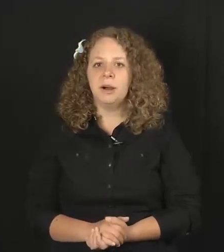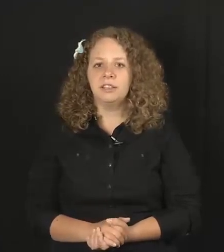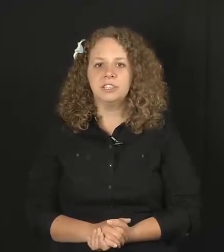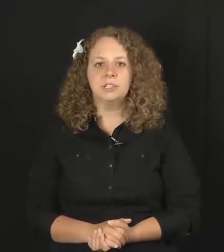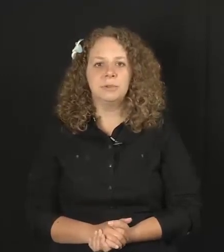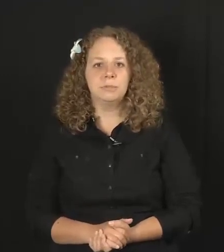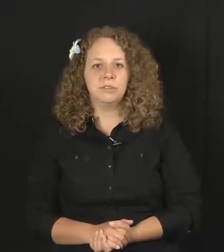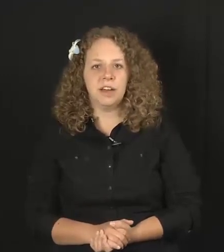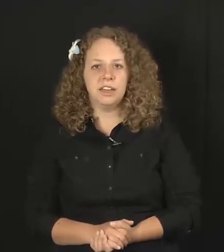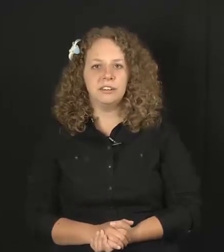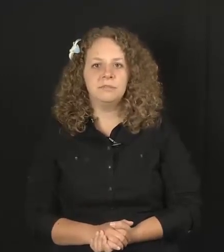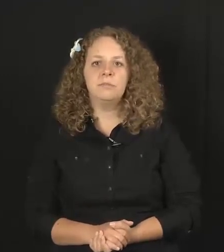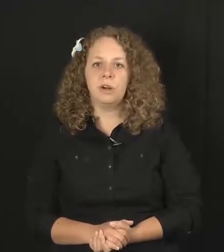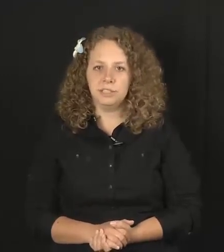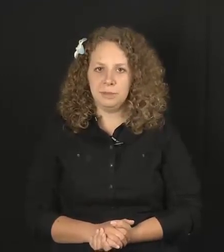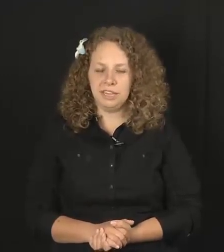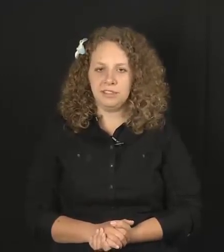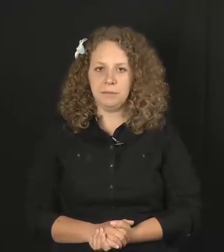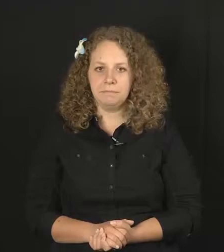pauses you would provide while speaking them.